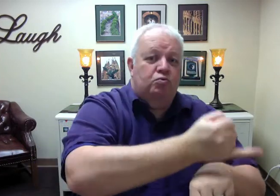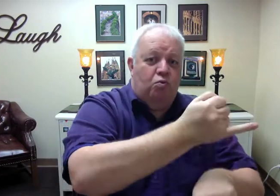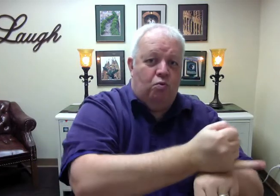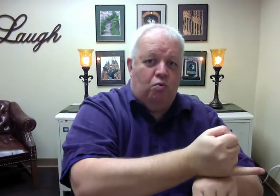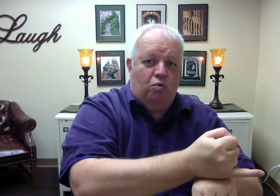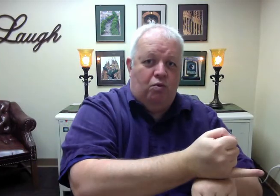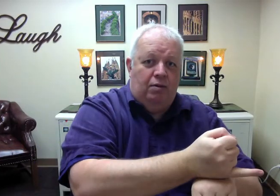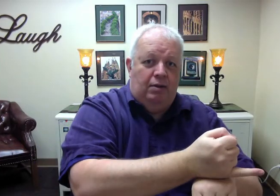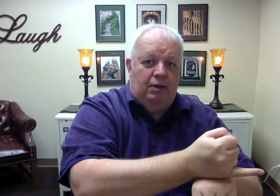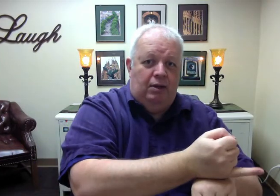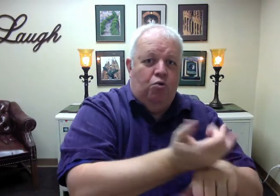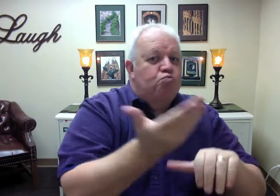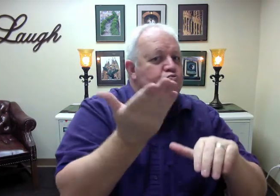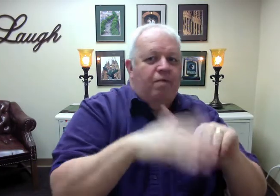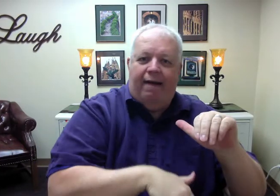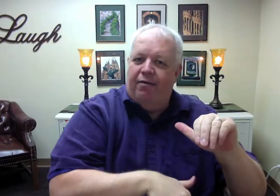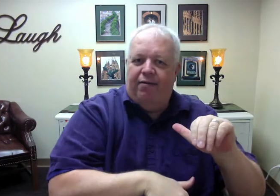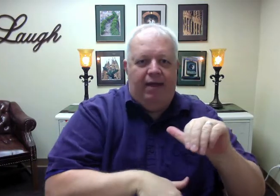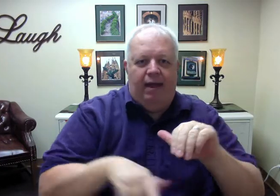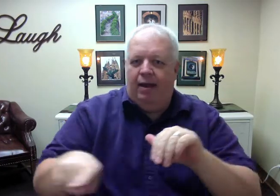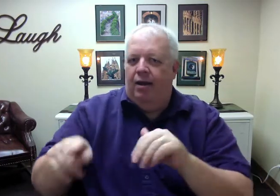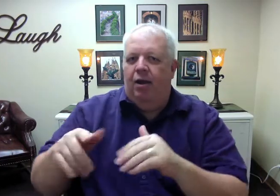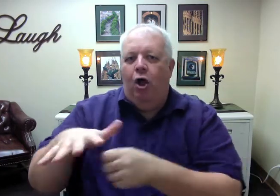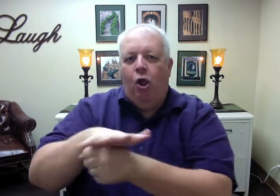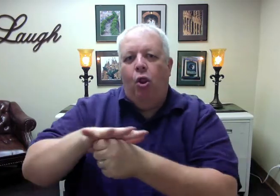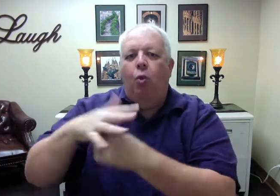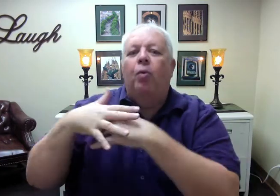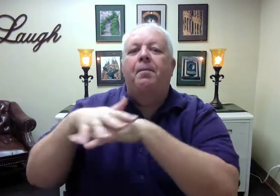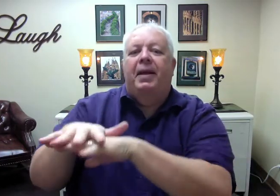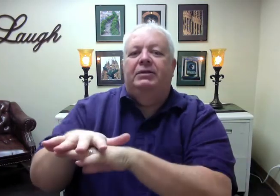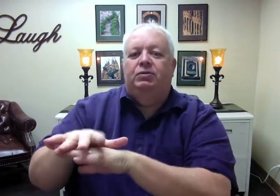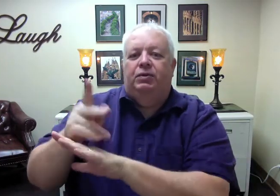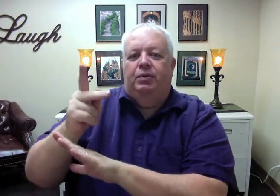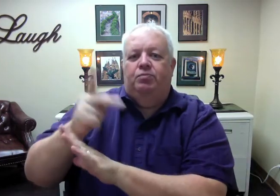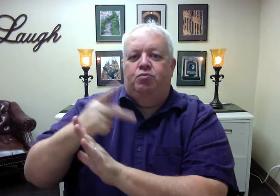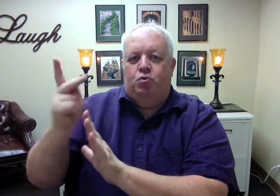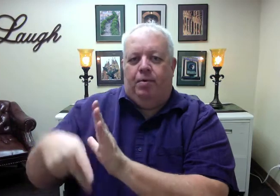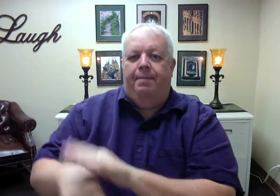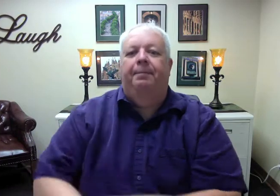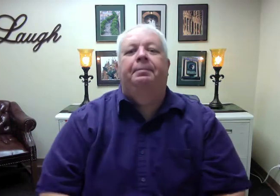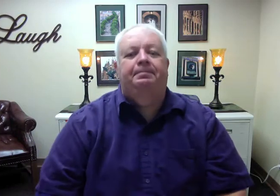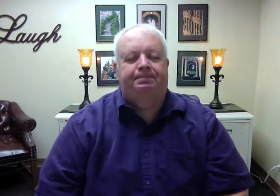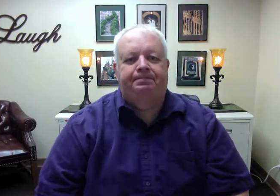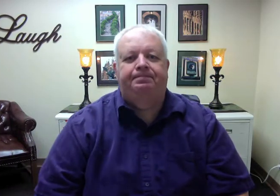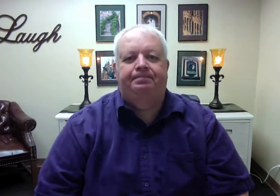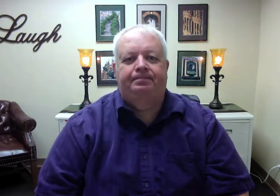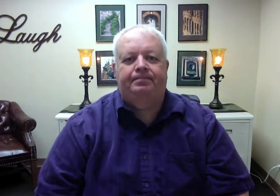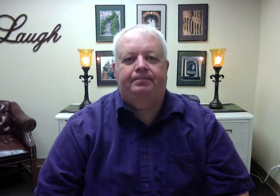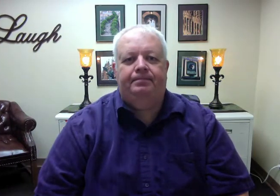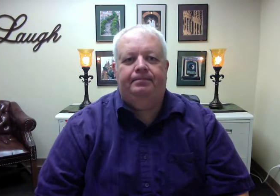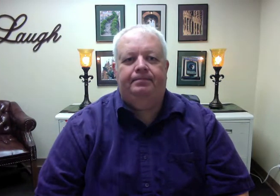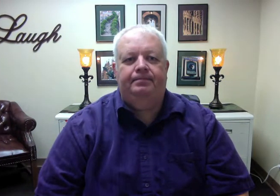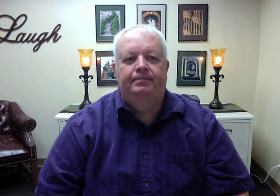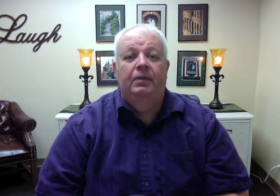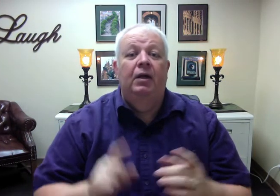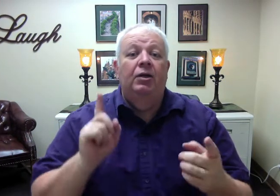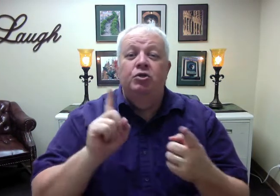deaf, rather than a local mainstream program. In order to effectively